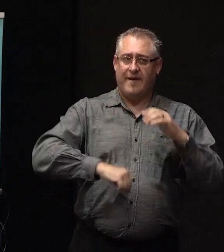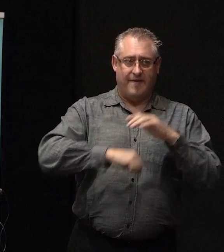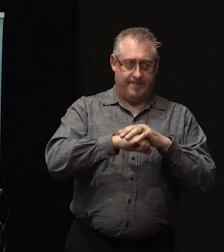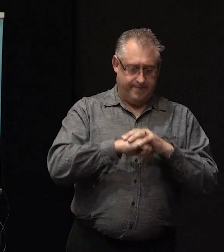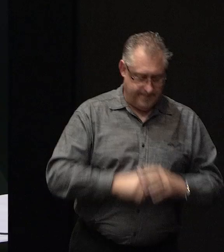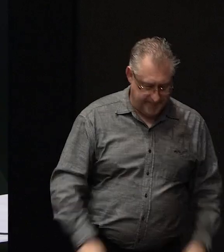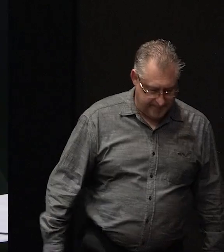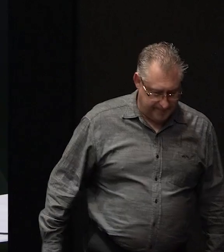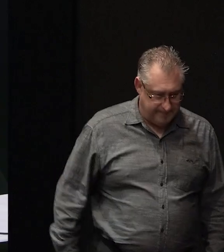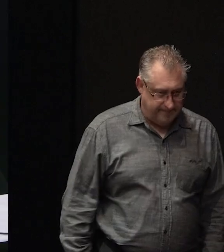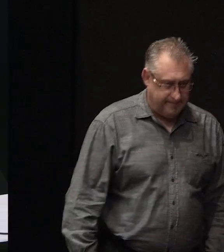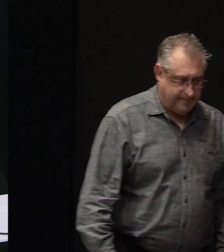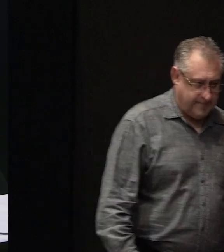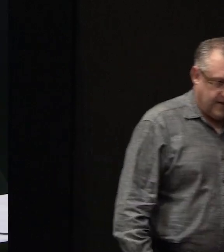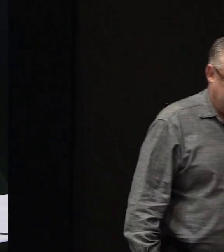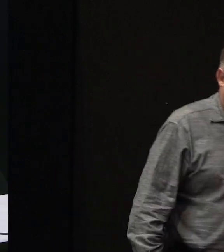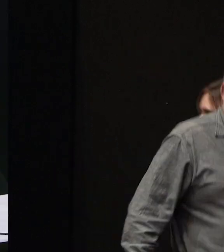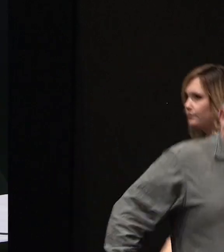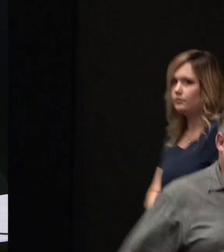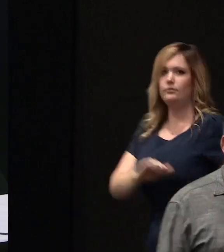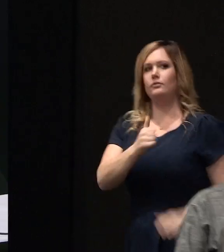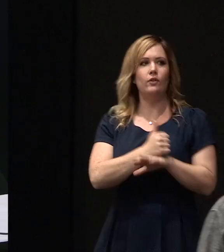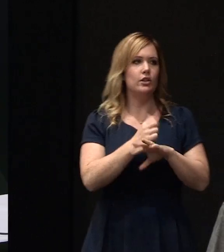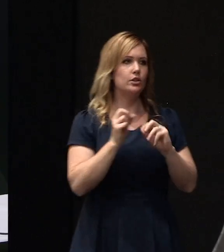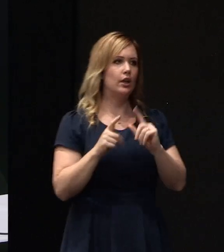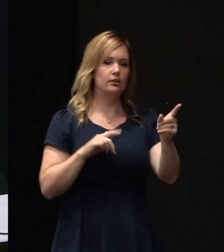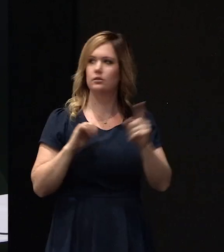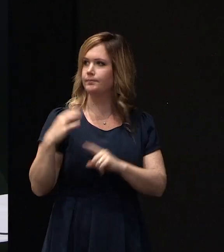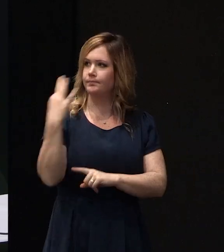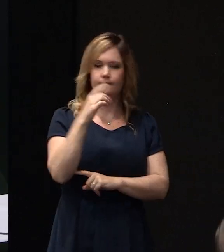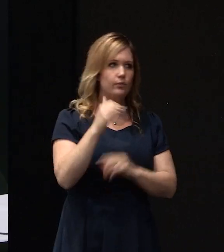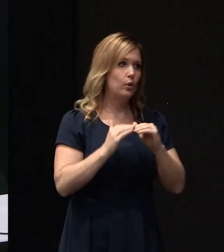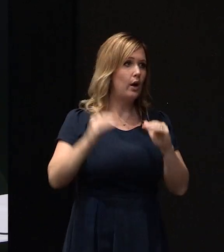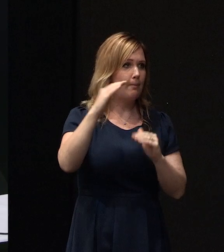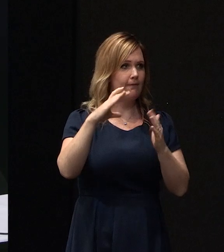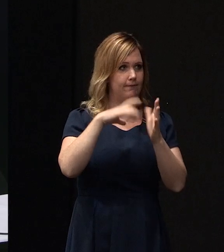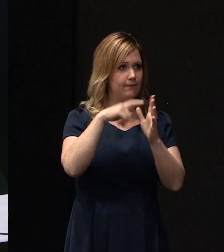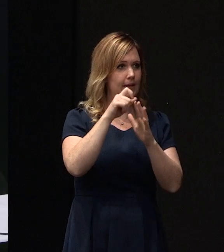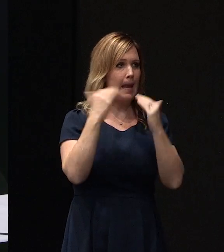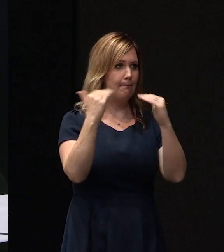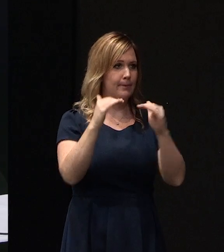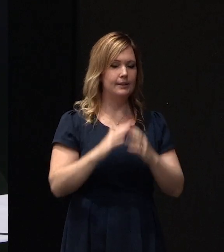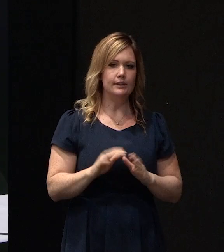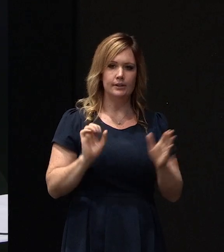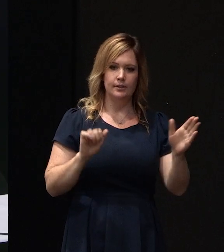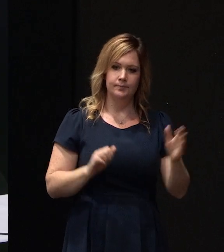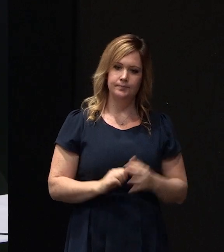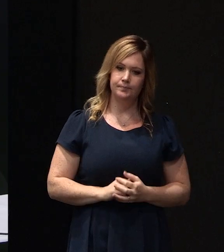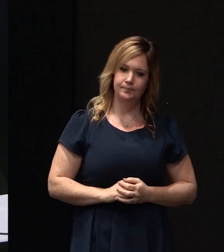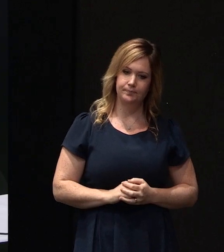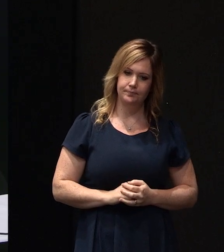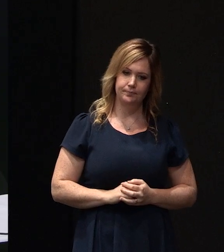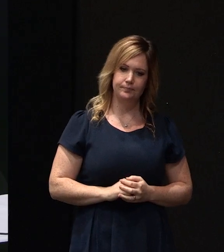your particular claim over cap with private insurers? Yeah, it is. Right. Just to me, it sounds like that